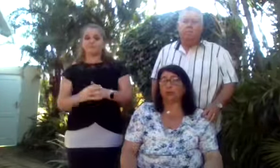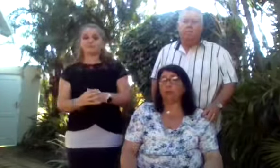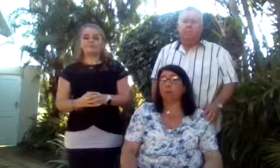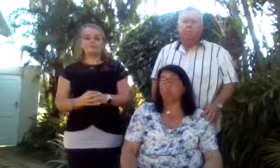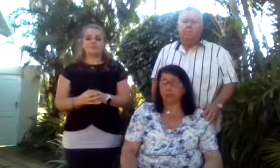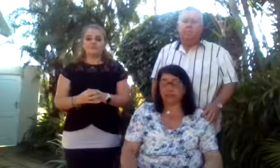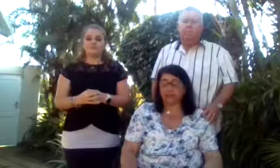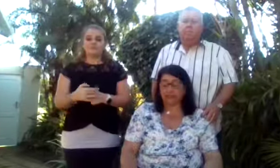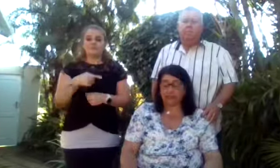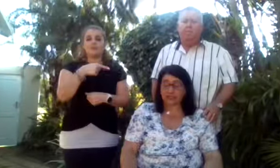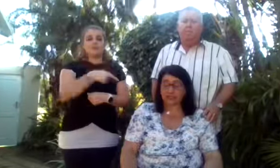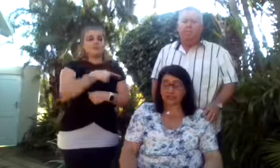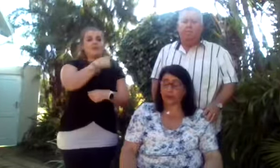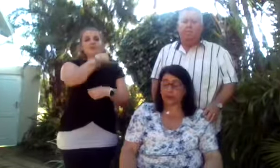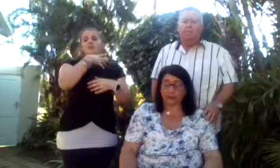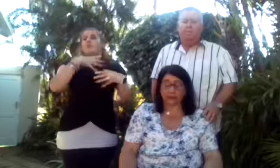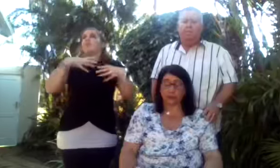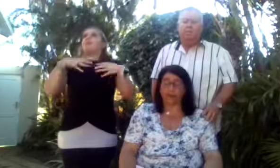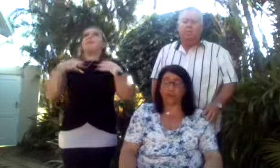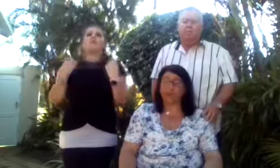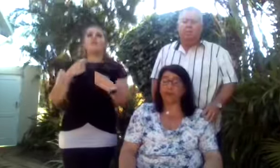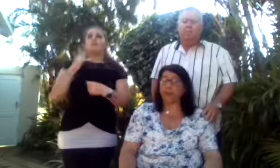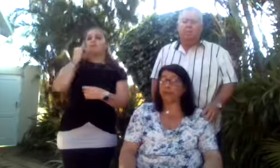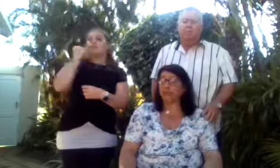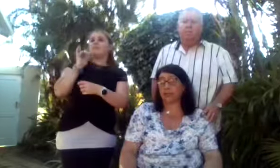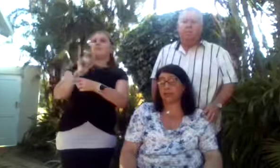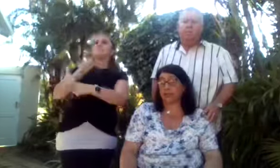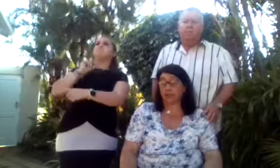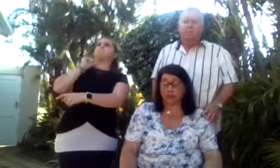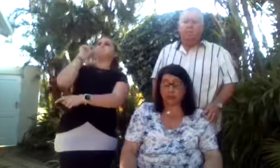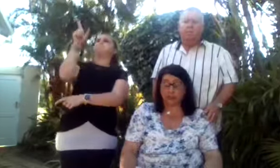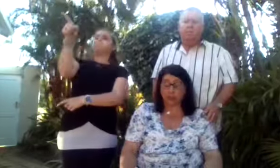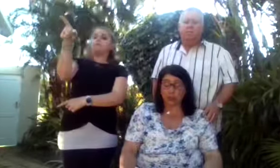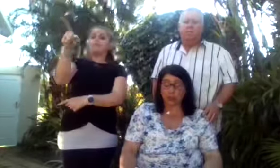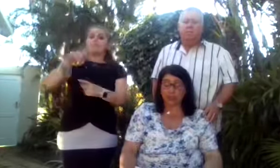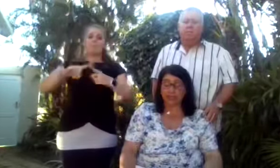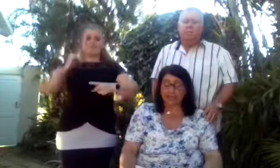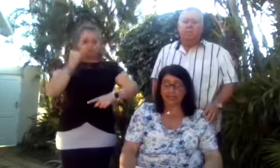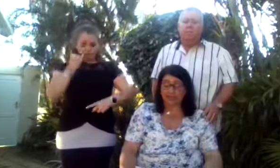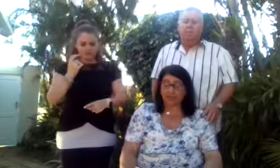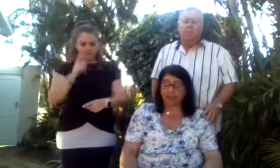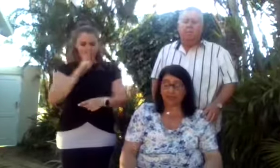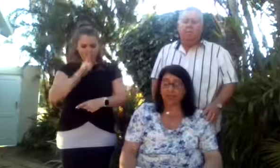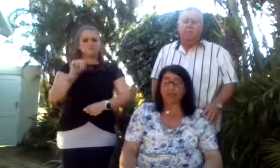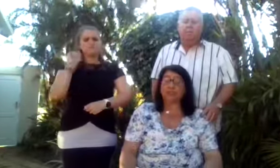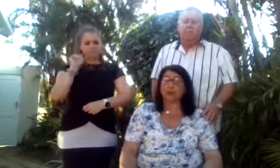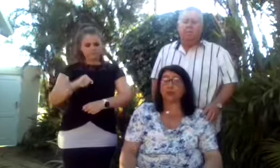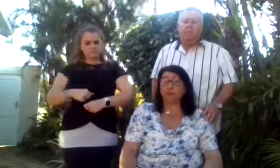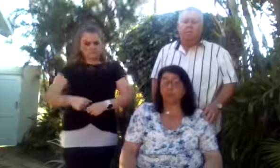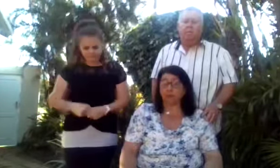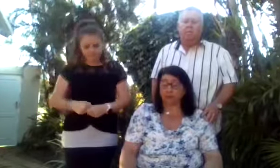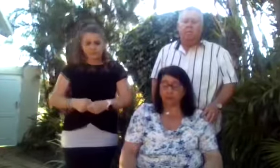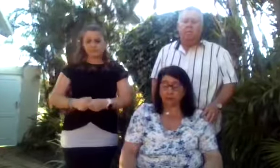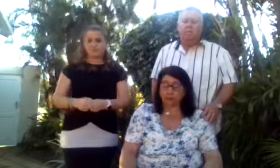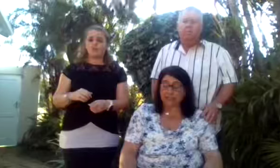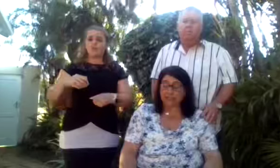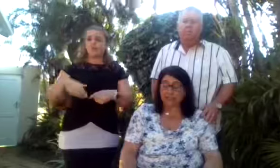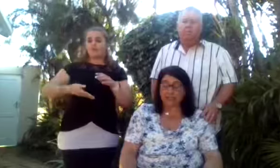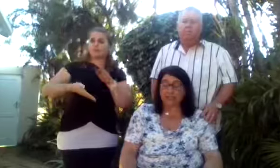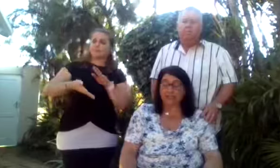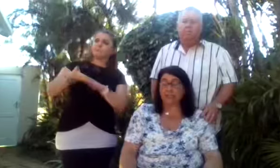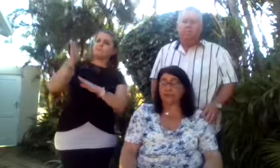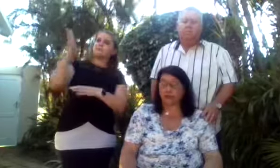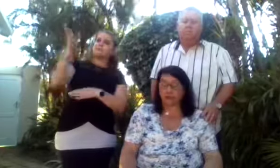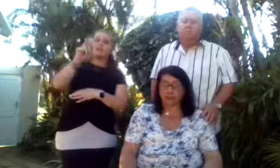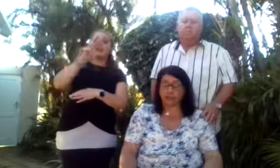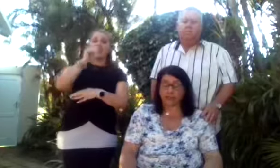We were mortified at the idea of her going so far away, but Jess was as determined as ever, so we packed her off to the residence